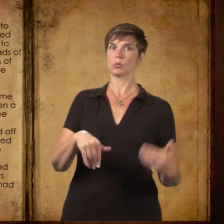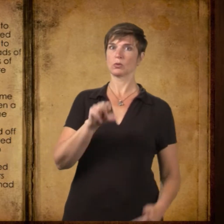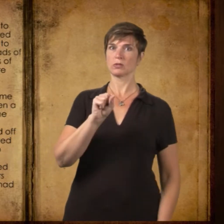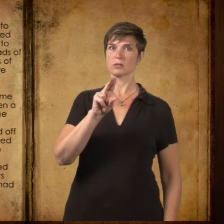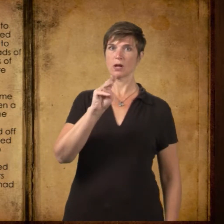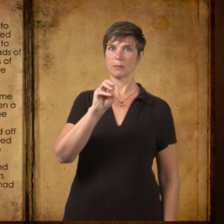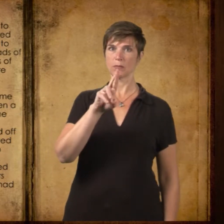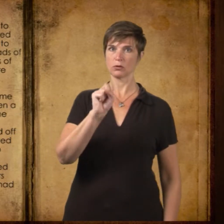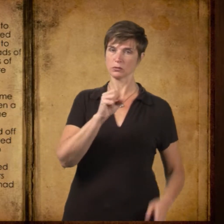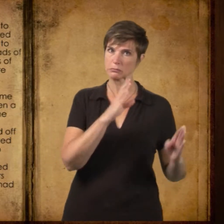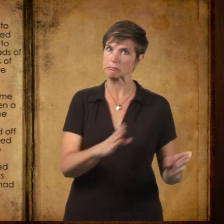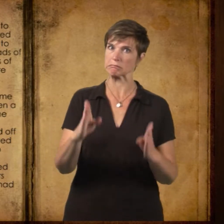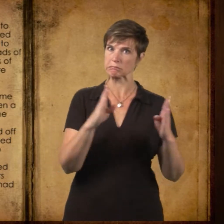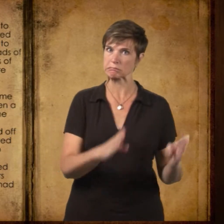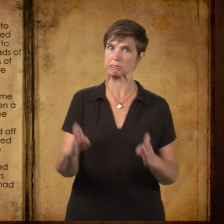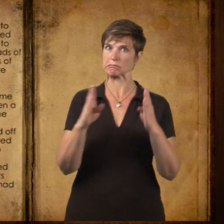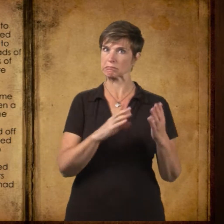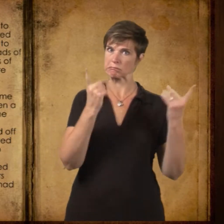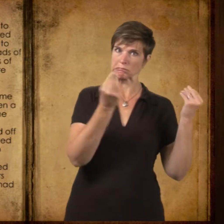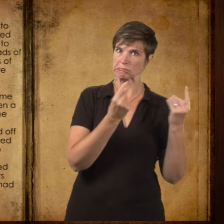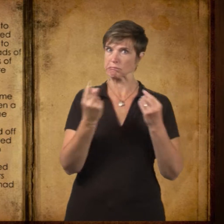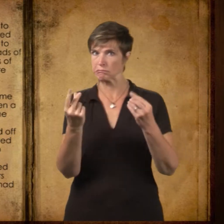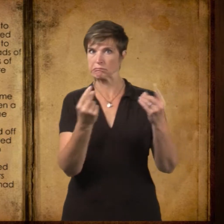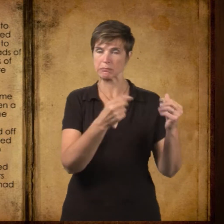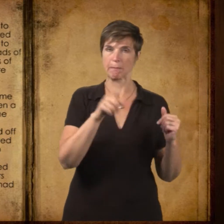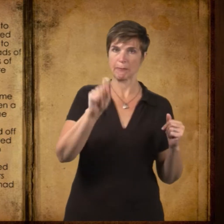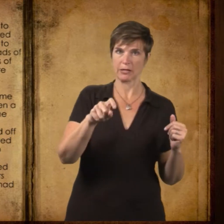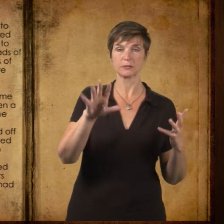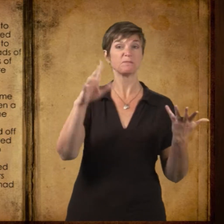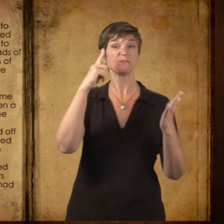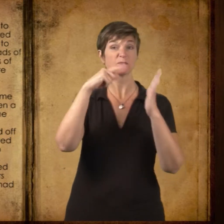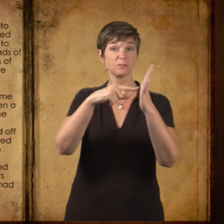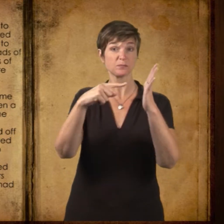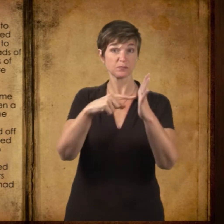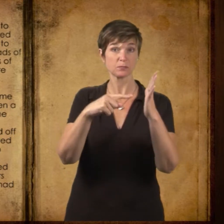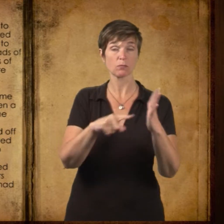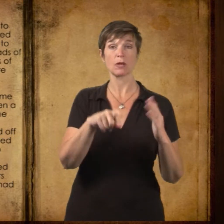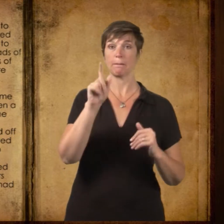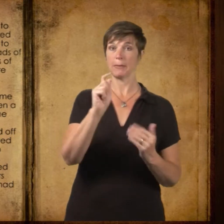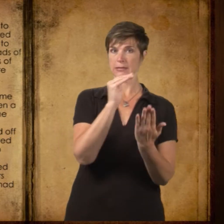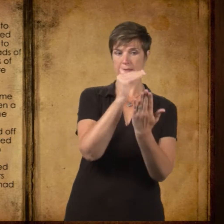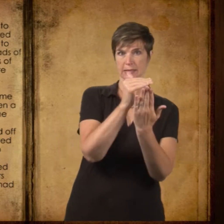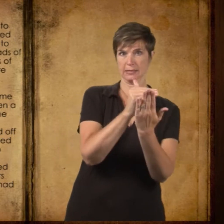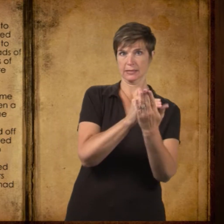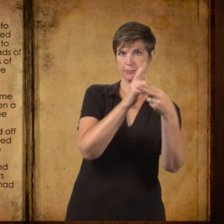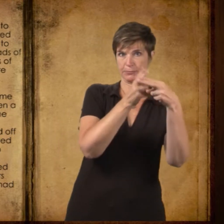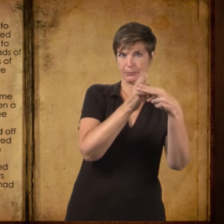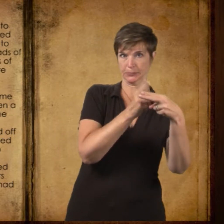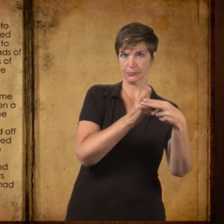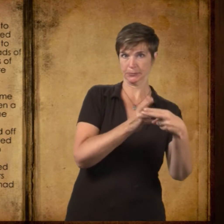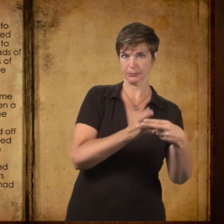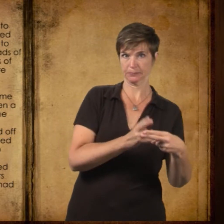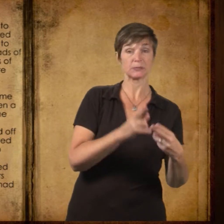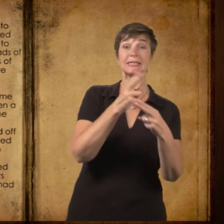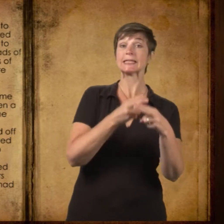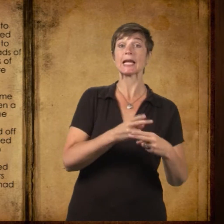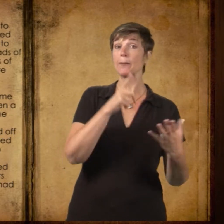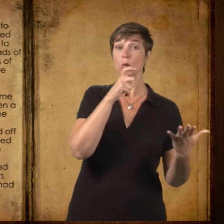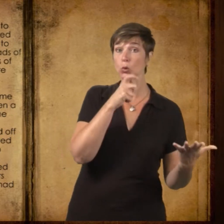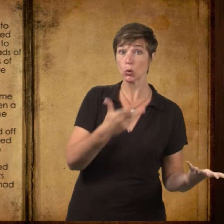There was a great deal of fussing to be done before Mr. Summers declared the lottery open. There were the